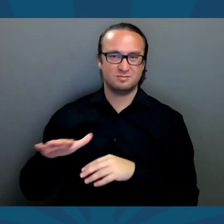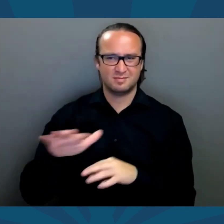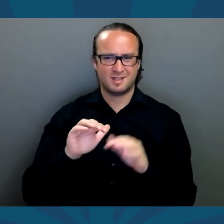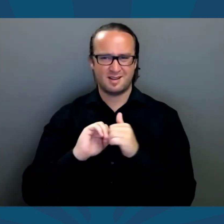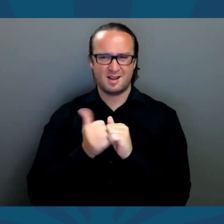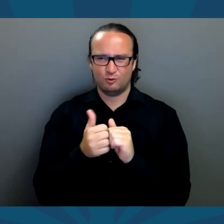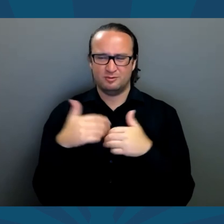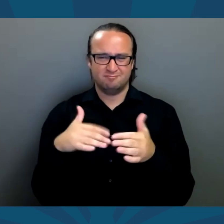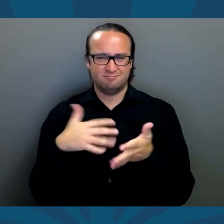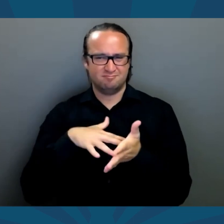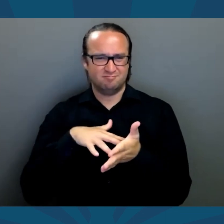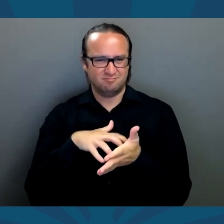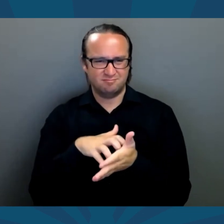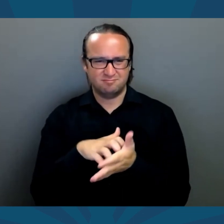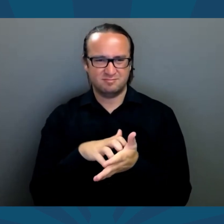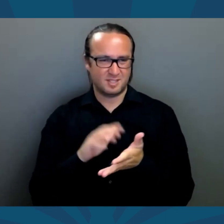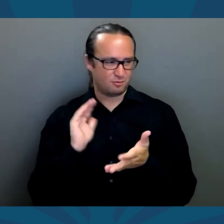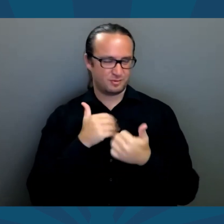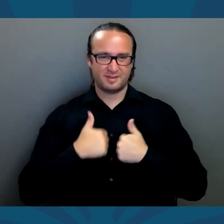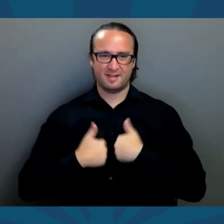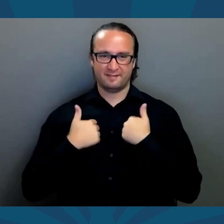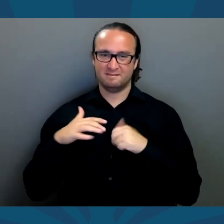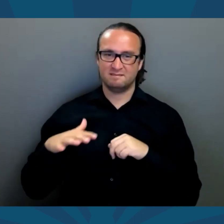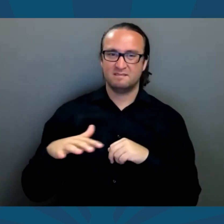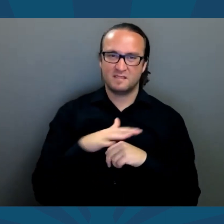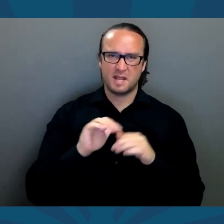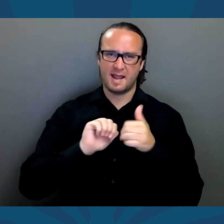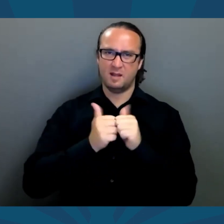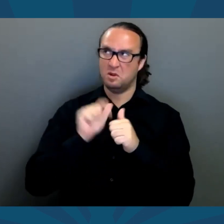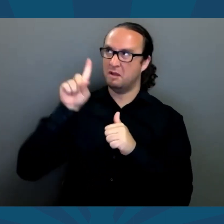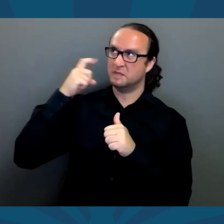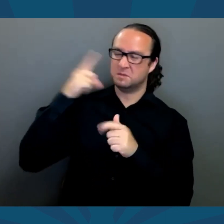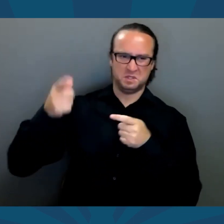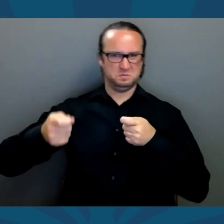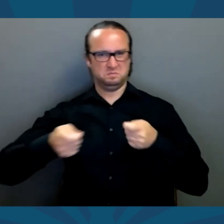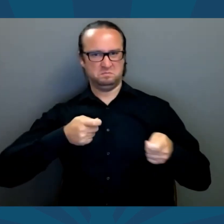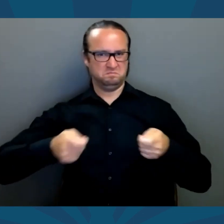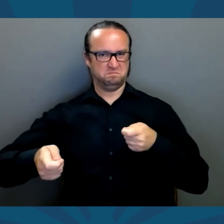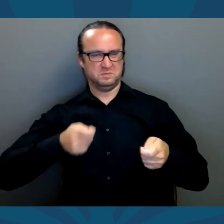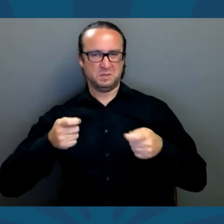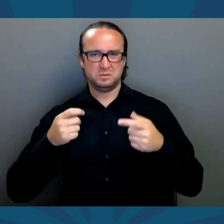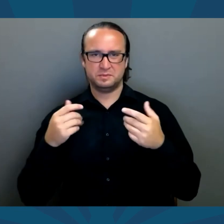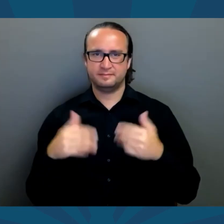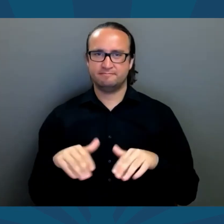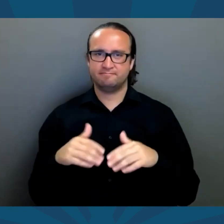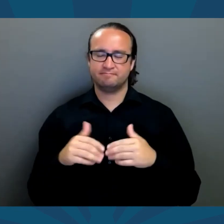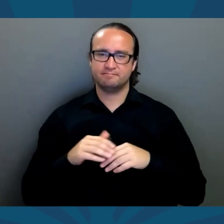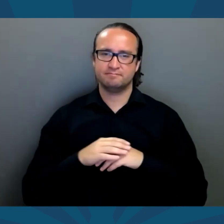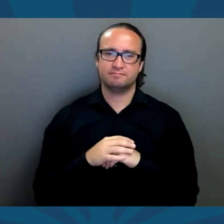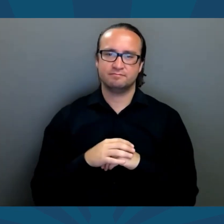how fragile our livelihoods are, and how controlling our government is.